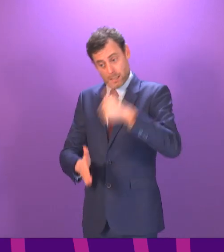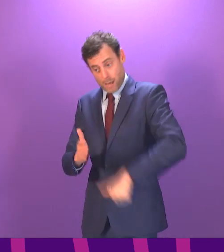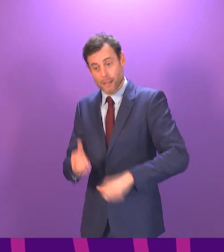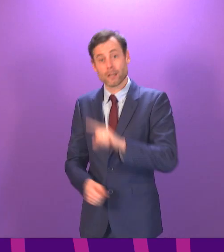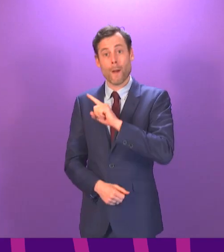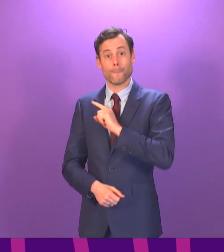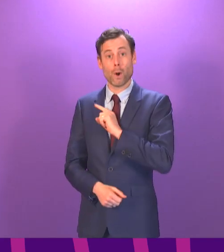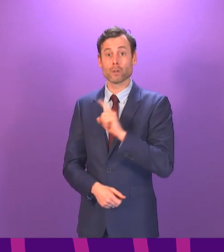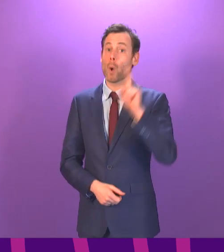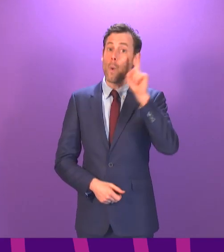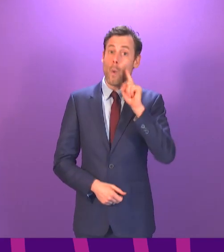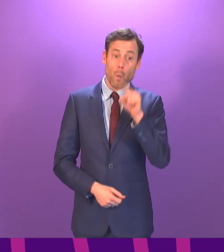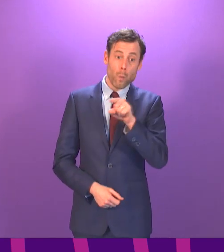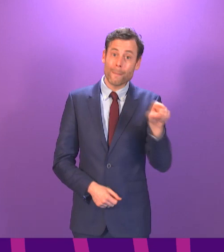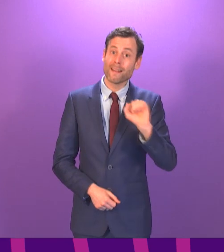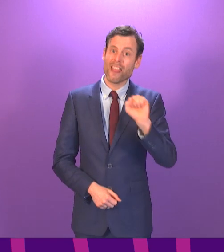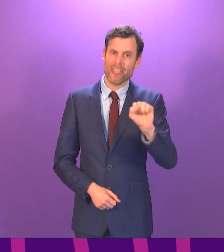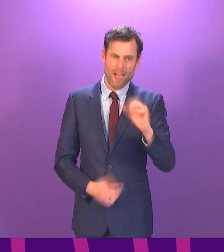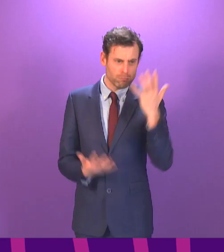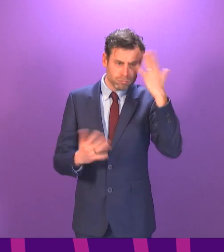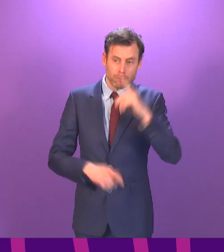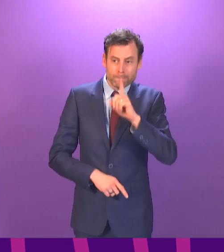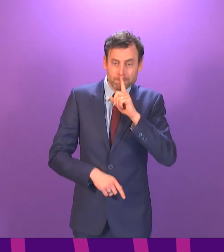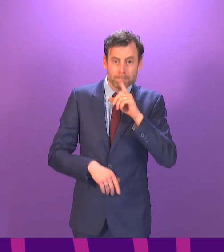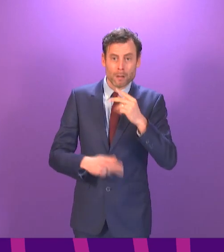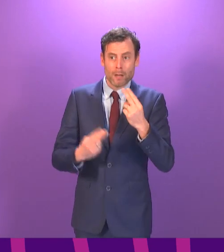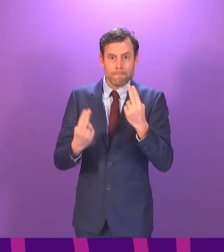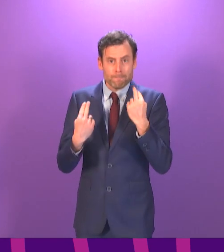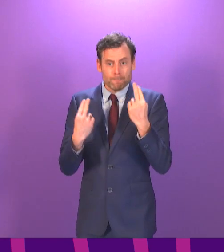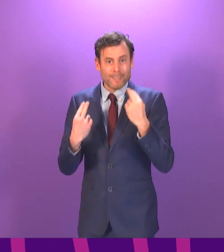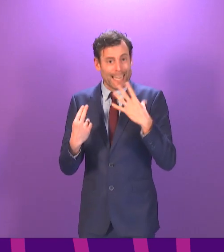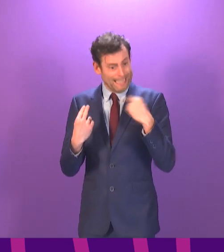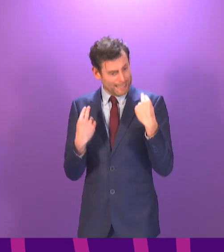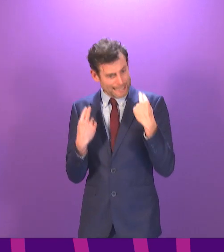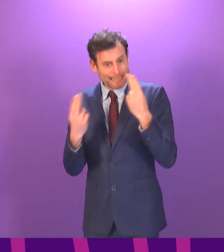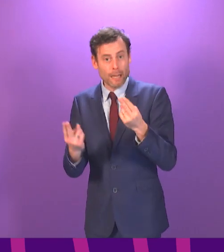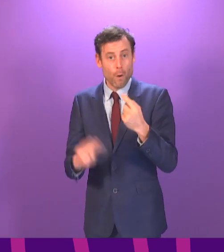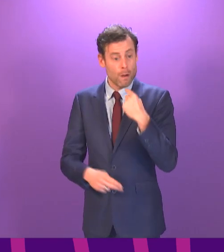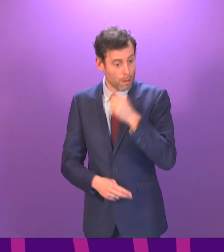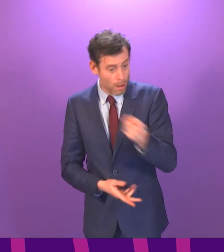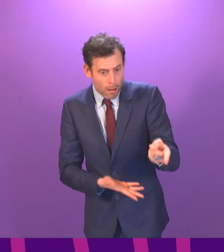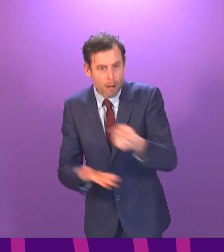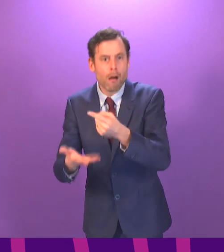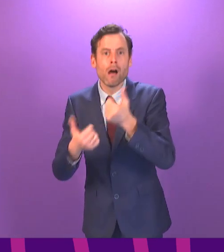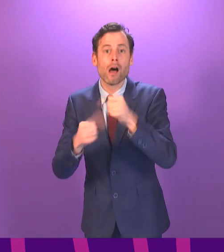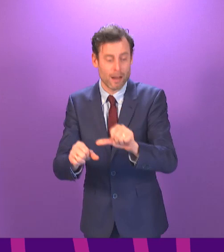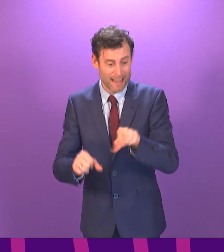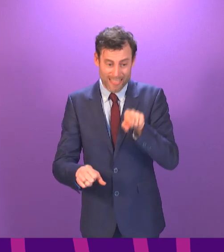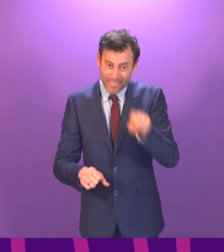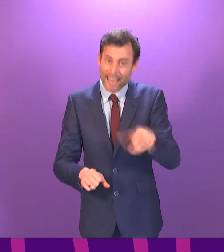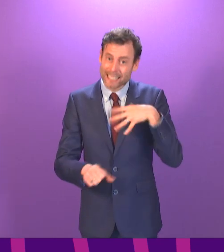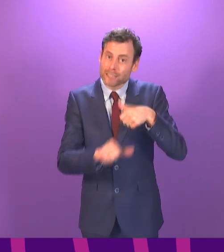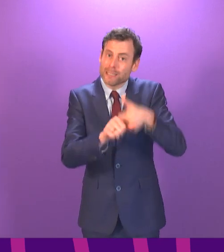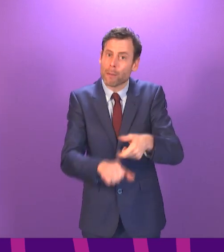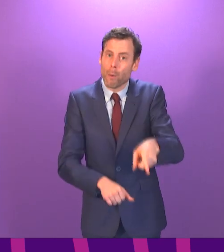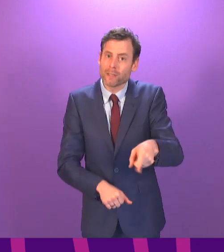voice frankly has been too often lost in this whole process, because women came forward with complaints. And I thought it